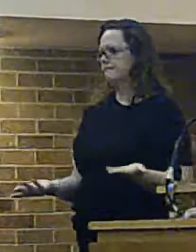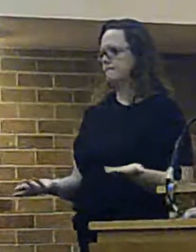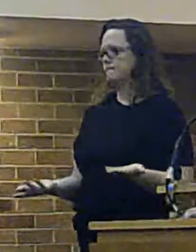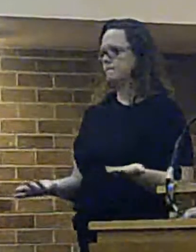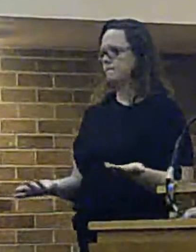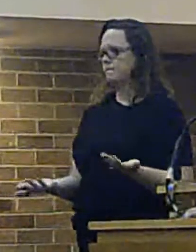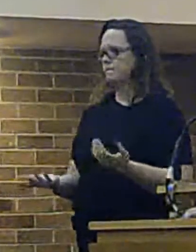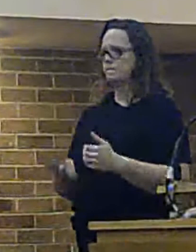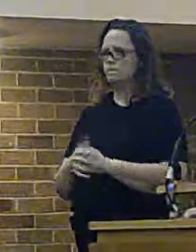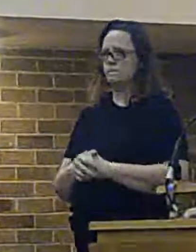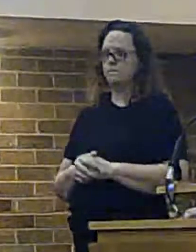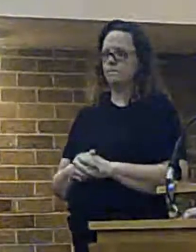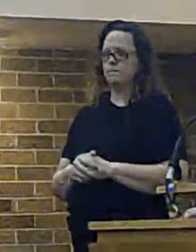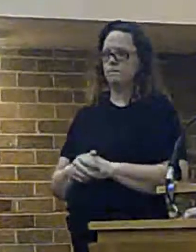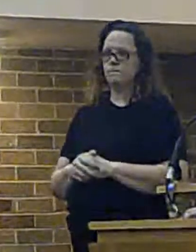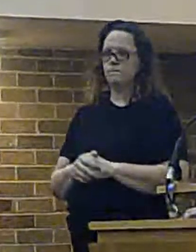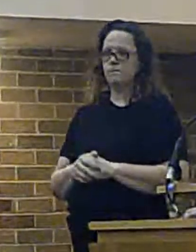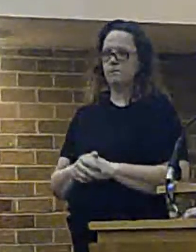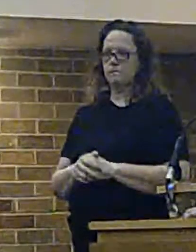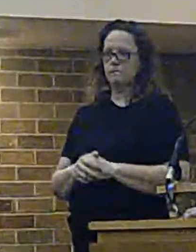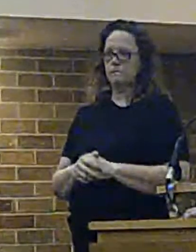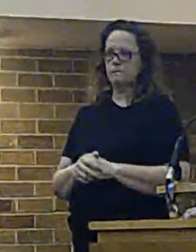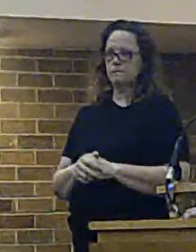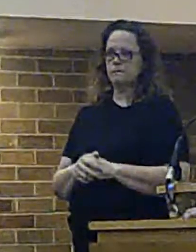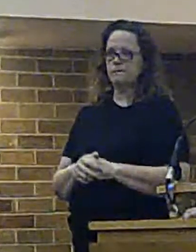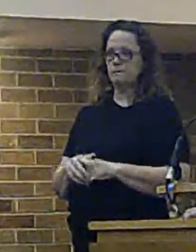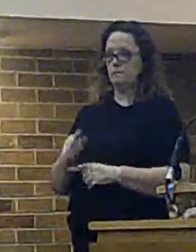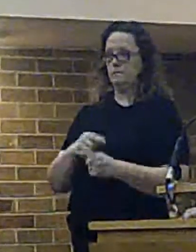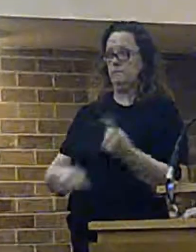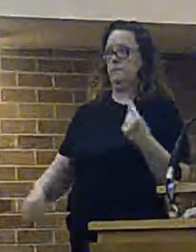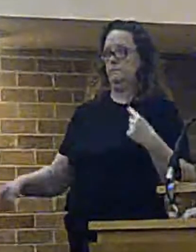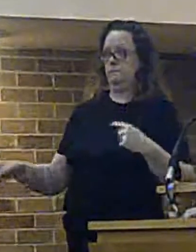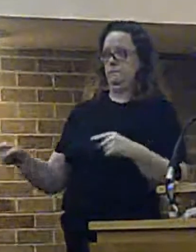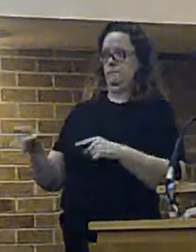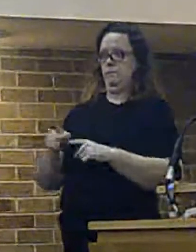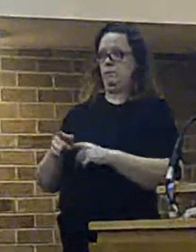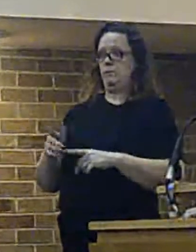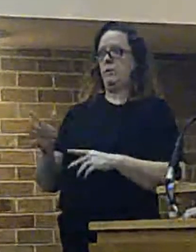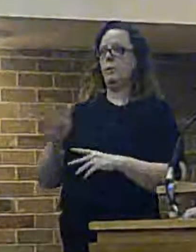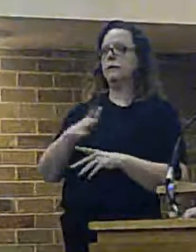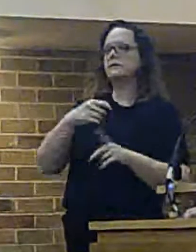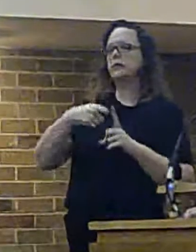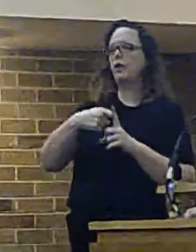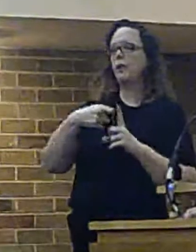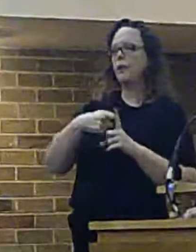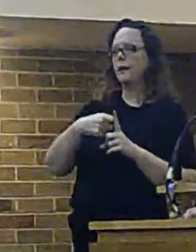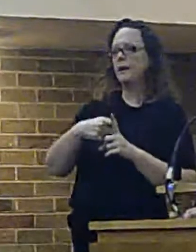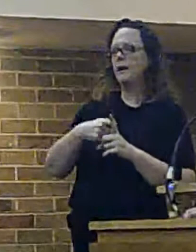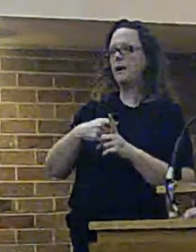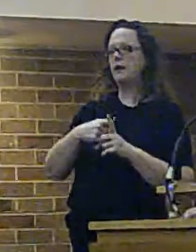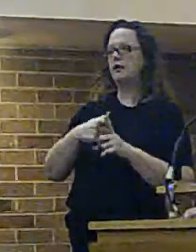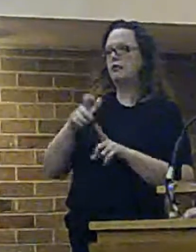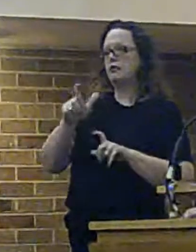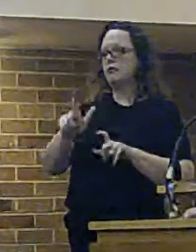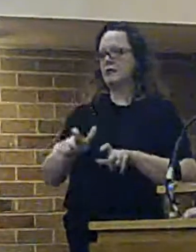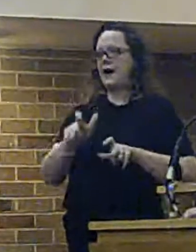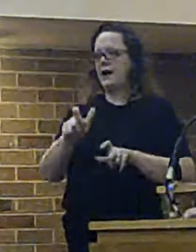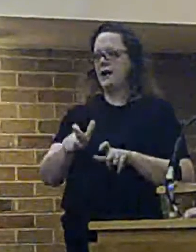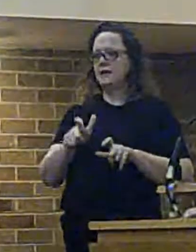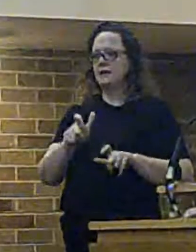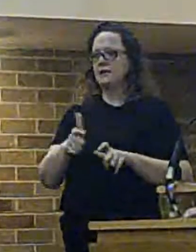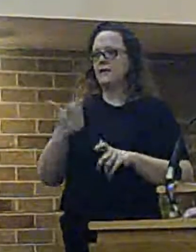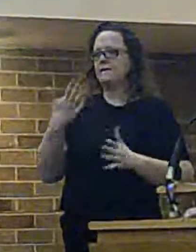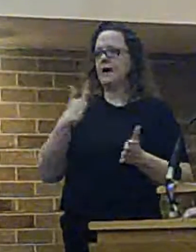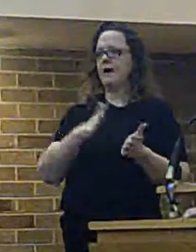reality is, is that if we were to make West Kerby retained, we would have to assume a five-minute delay